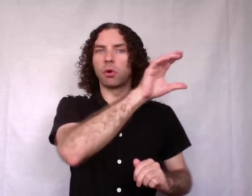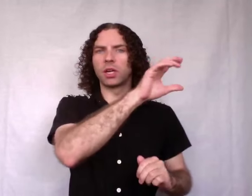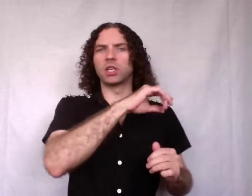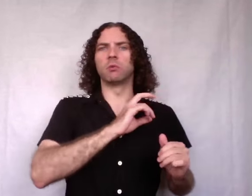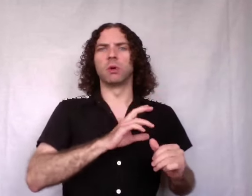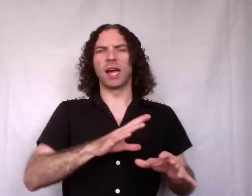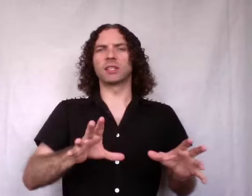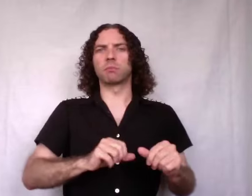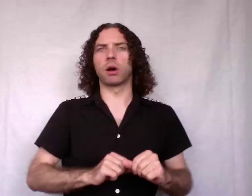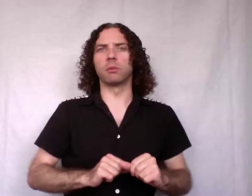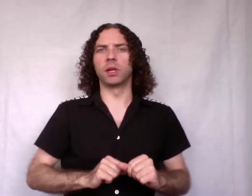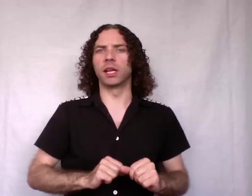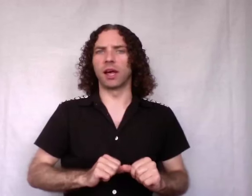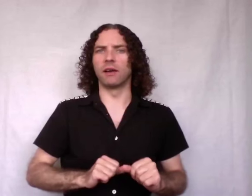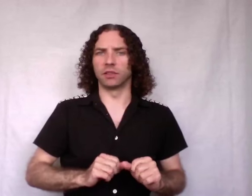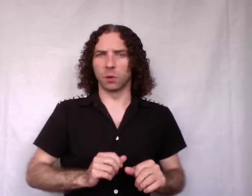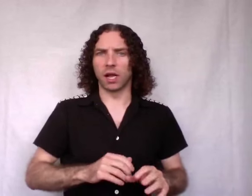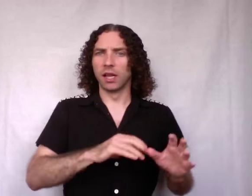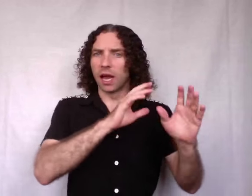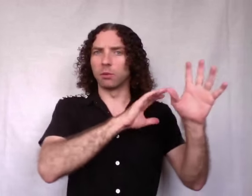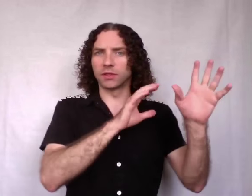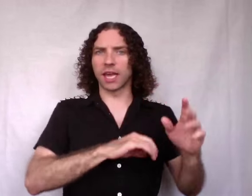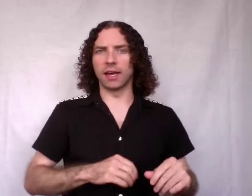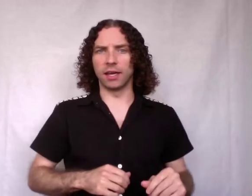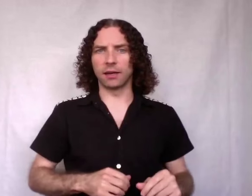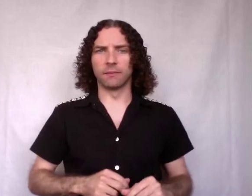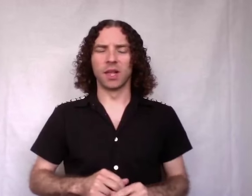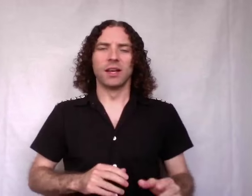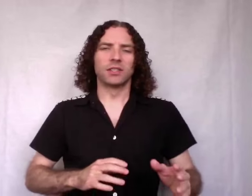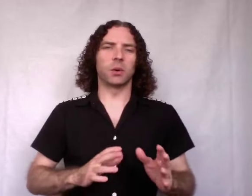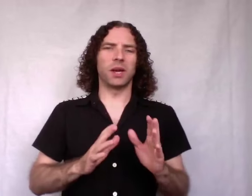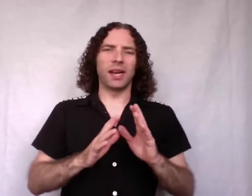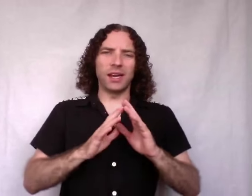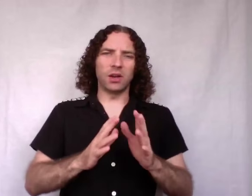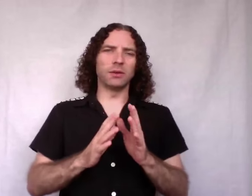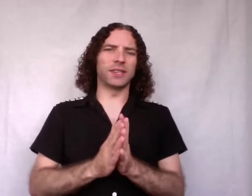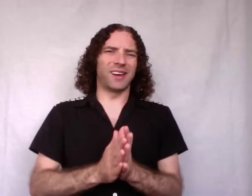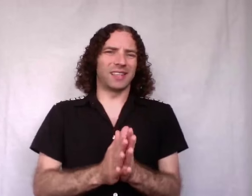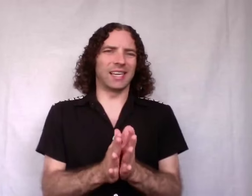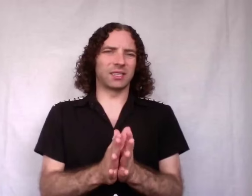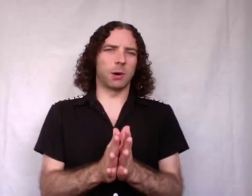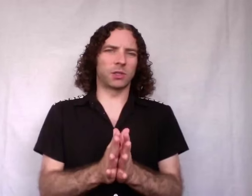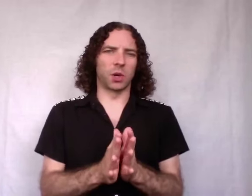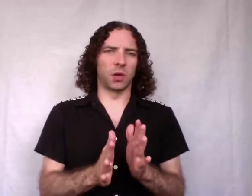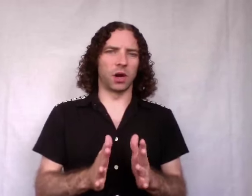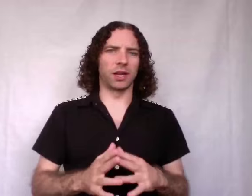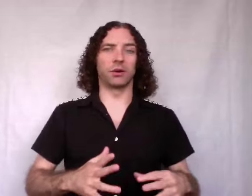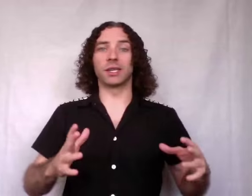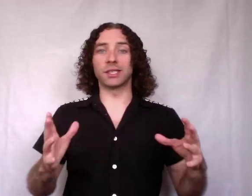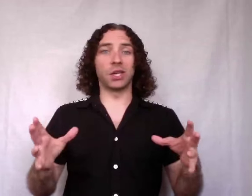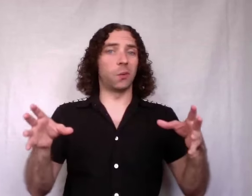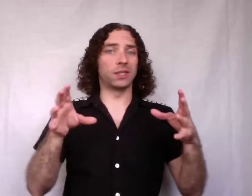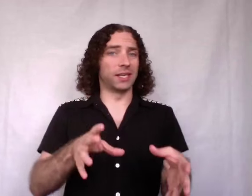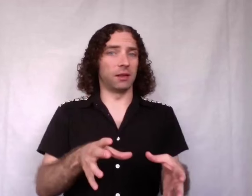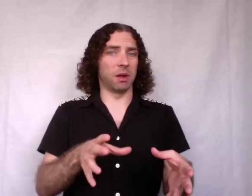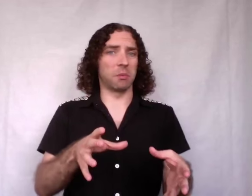pointing to, that's probably alive as well. And we'll scan it. So it knows a lot less about what's going on. It doesn't know what's in the memory.